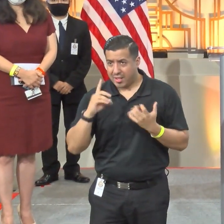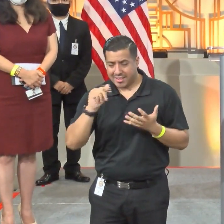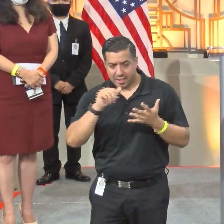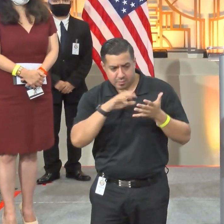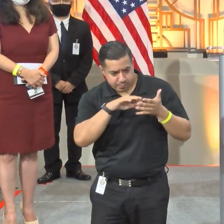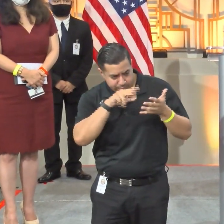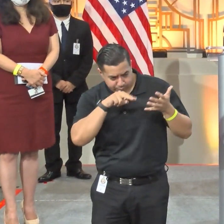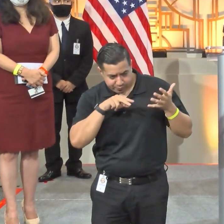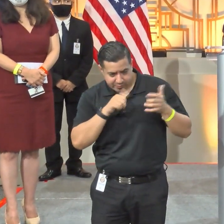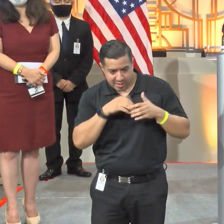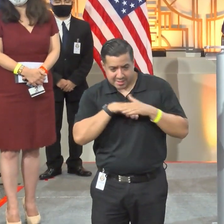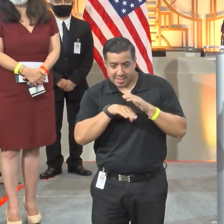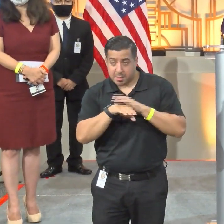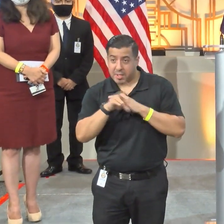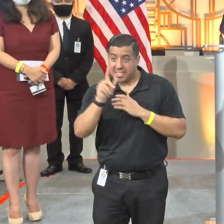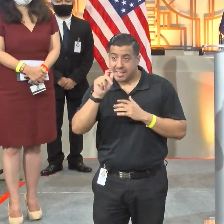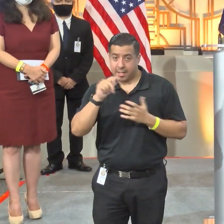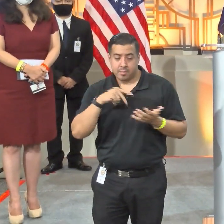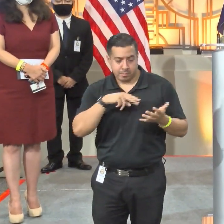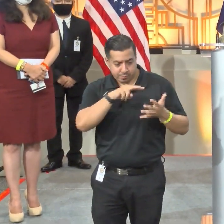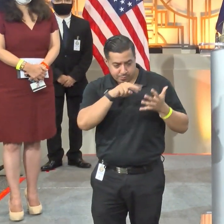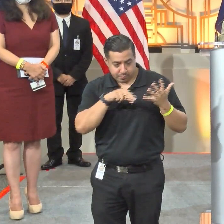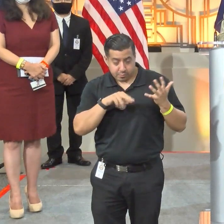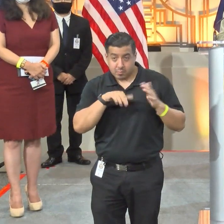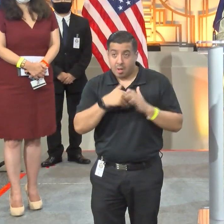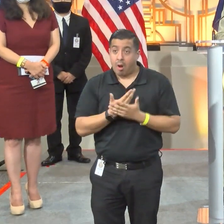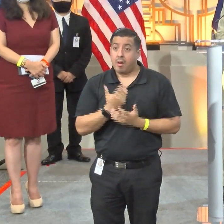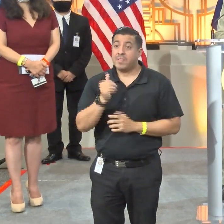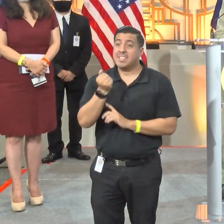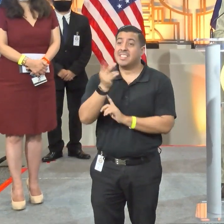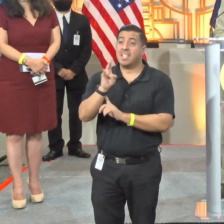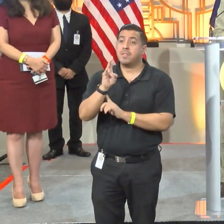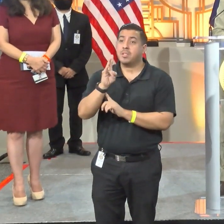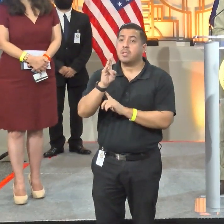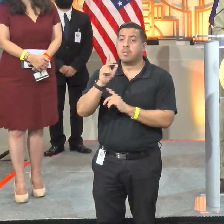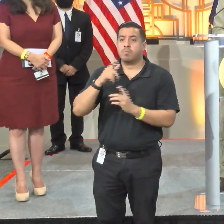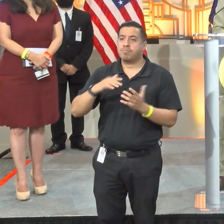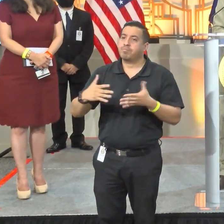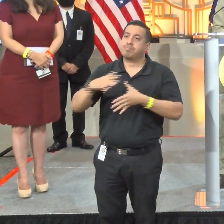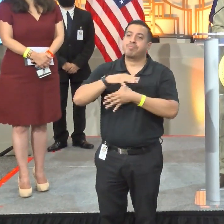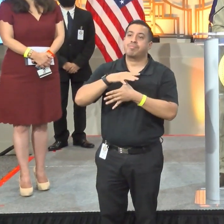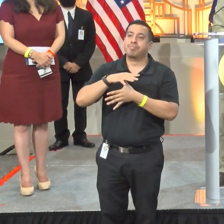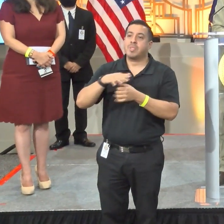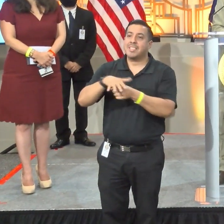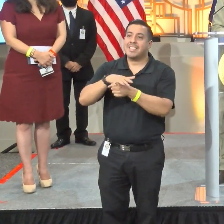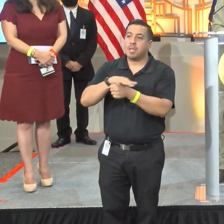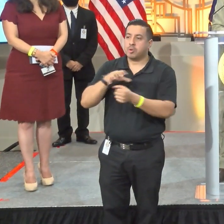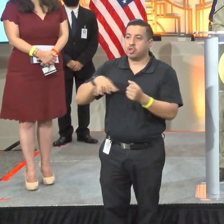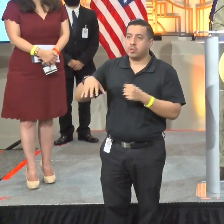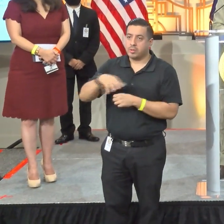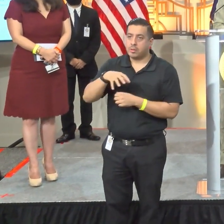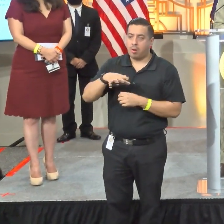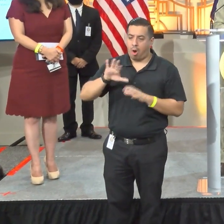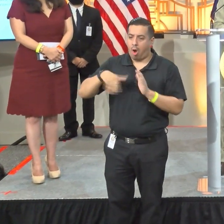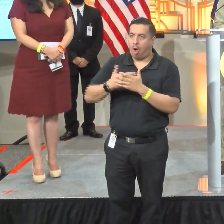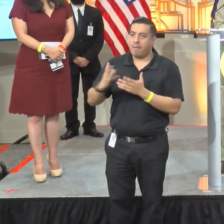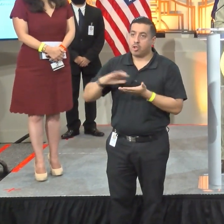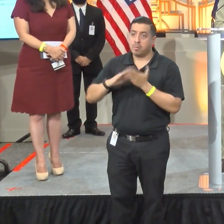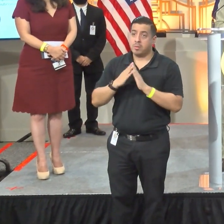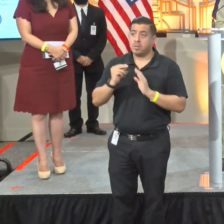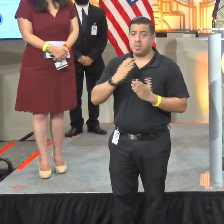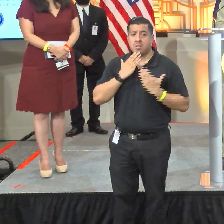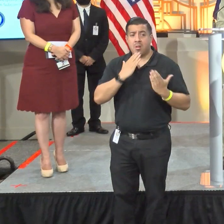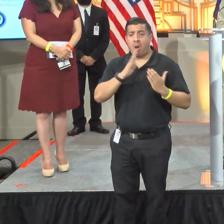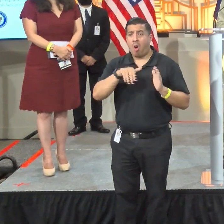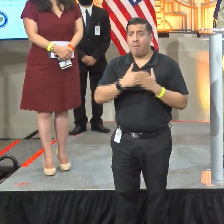accessibility data. This included 17 priority super neighborhoods and the 10 complete communities. And thanks to